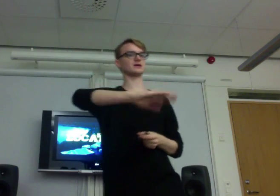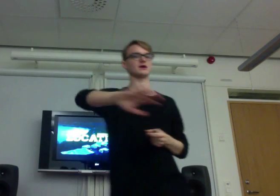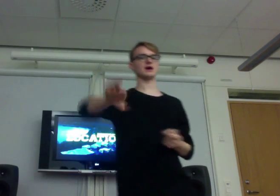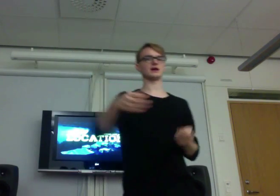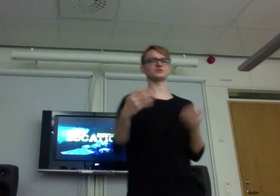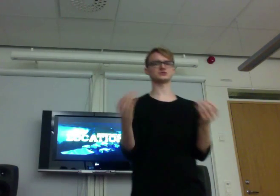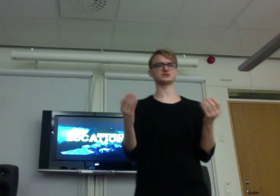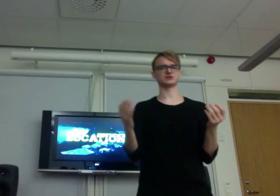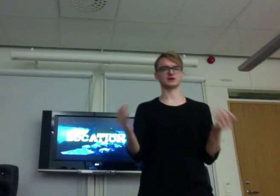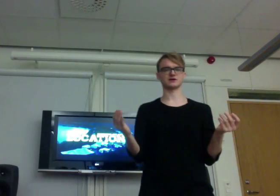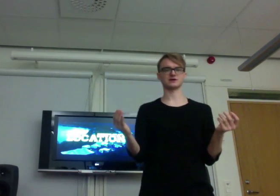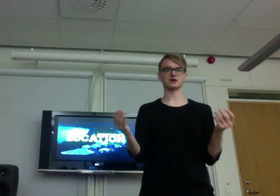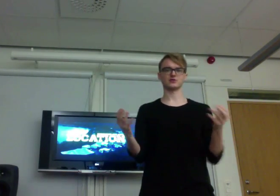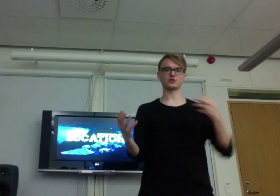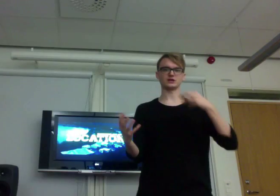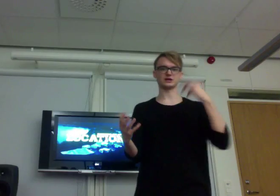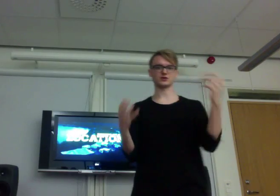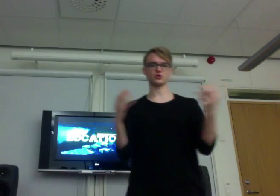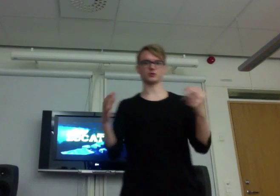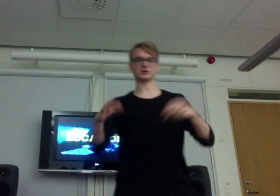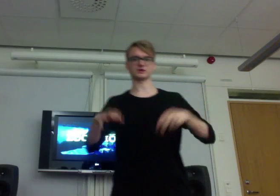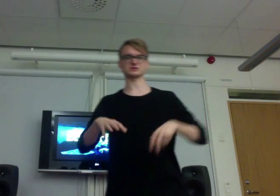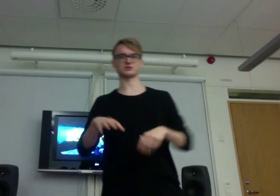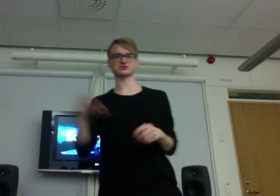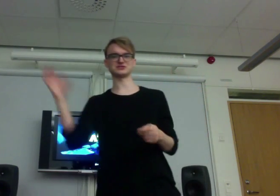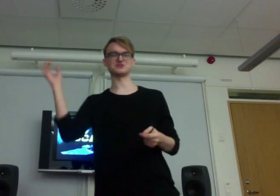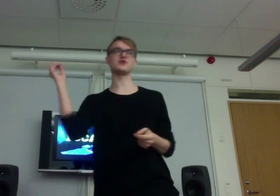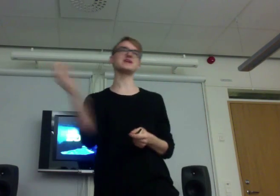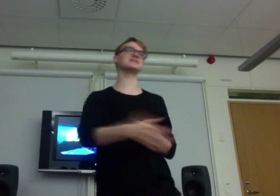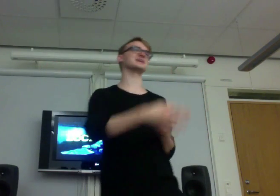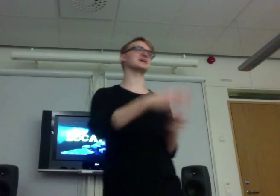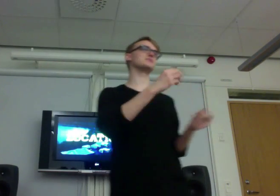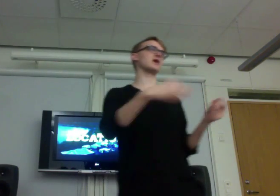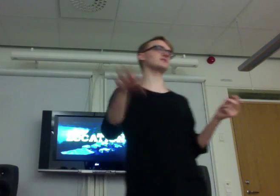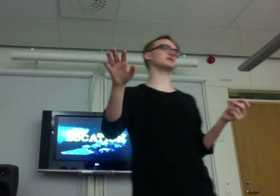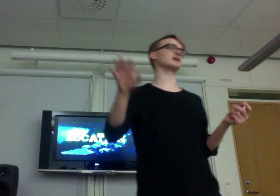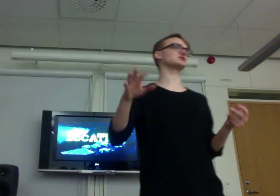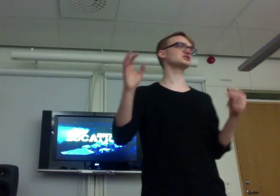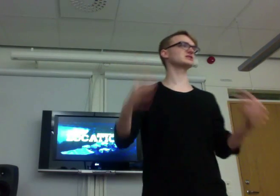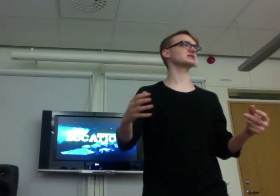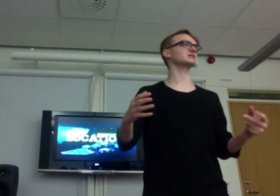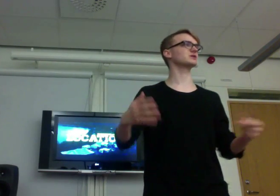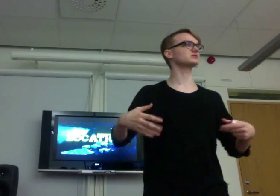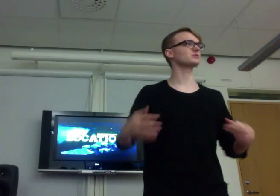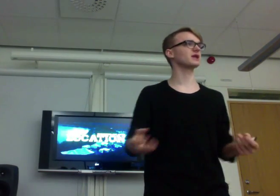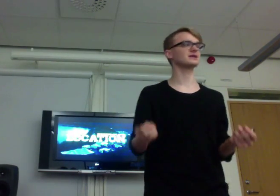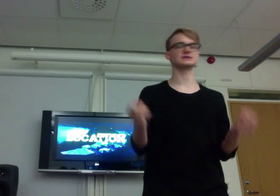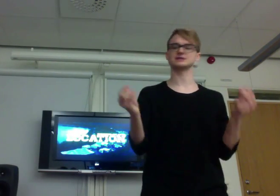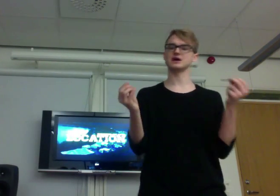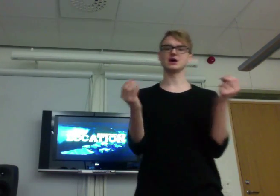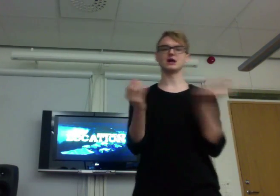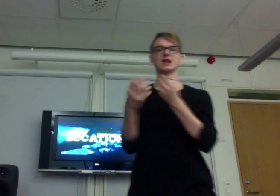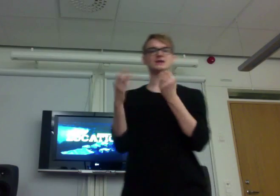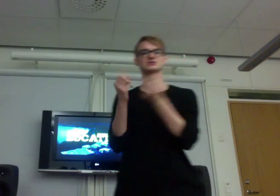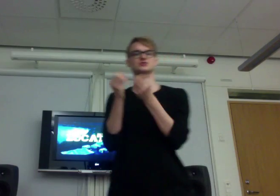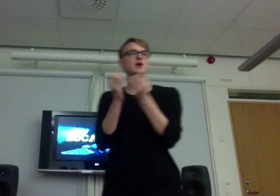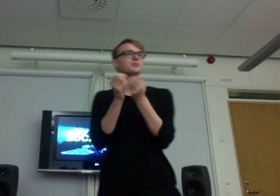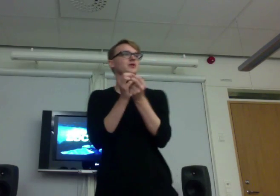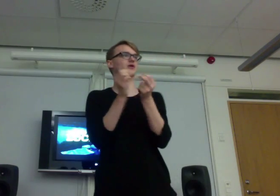And it was really cool because it was raining and muddy and shitty because we played this last scrap of